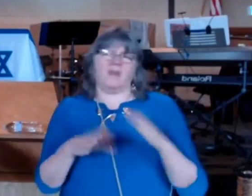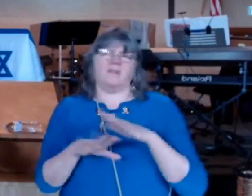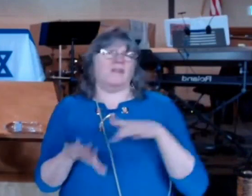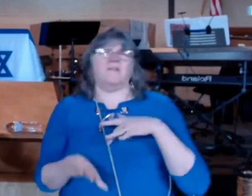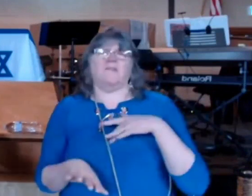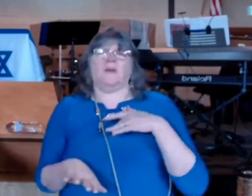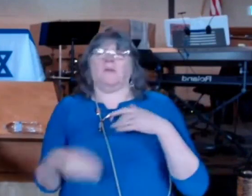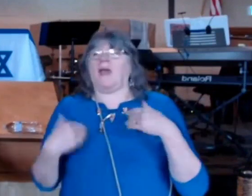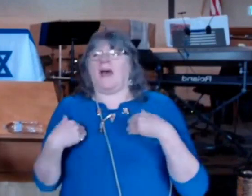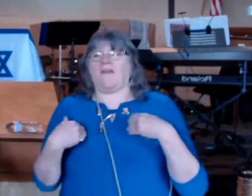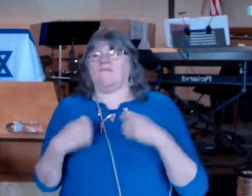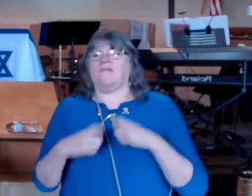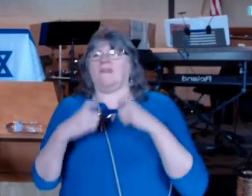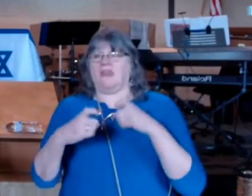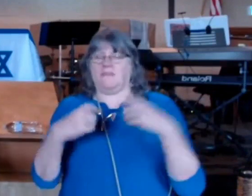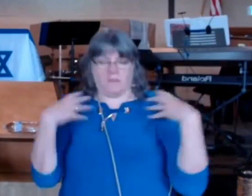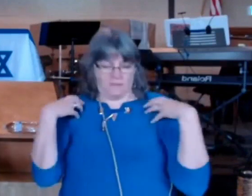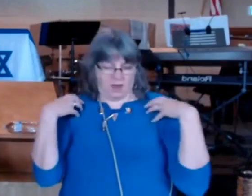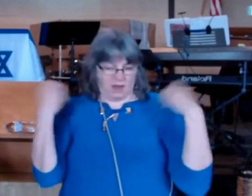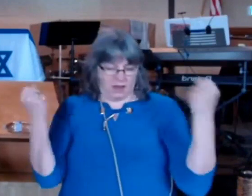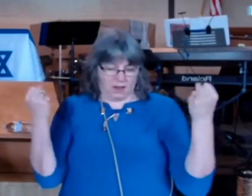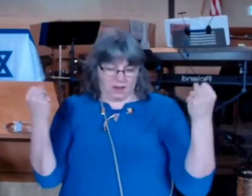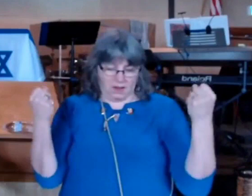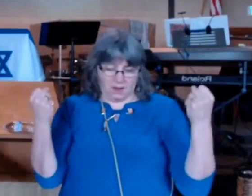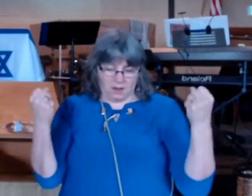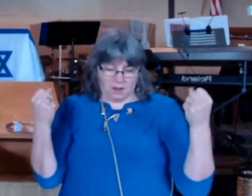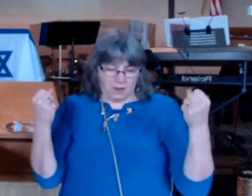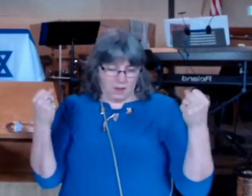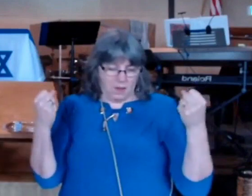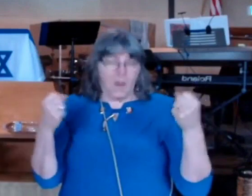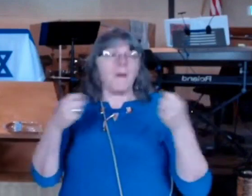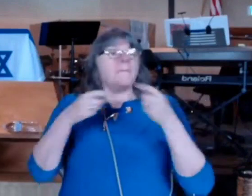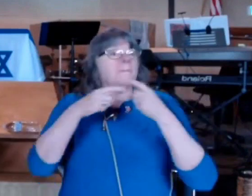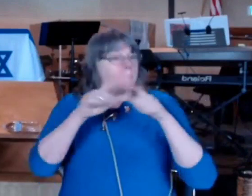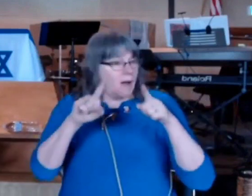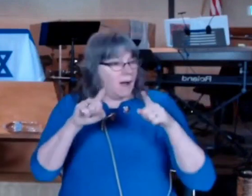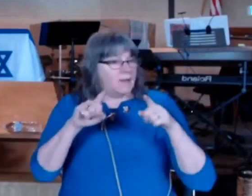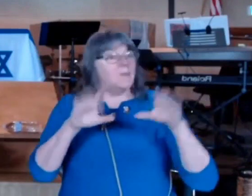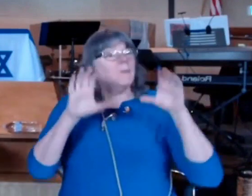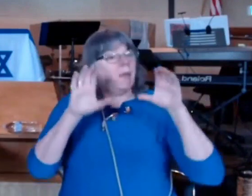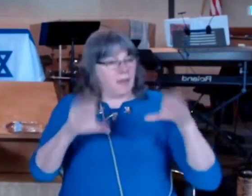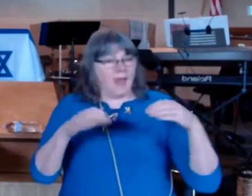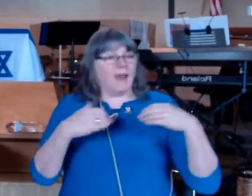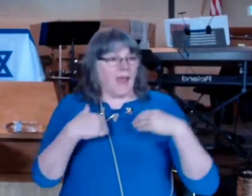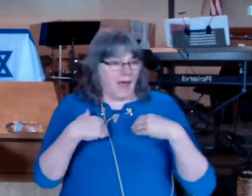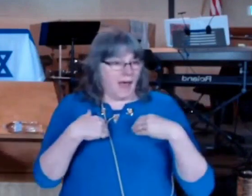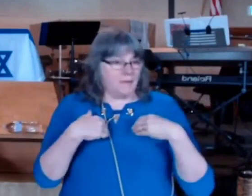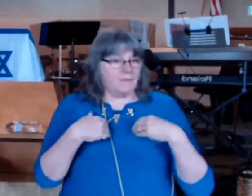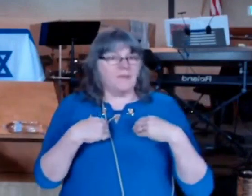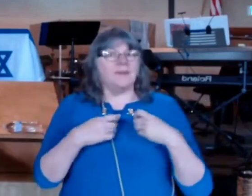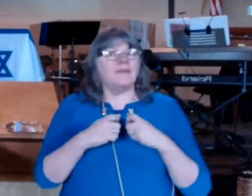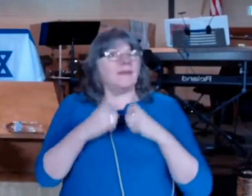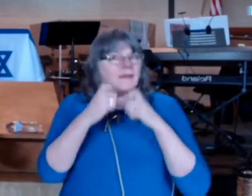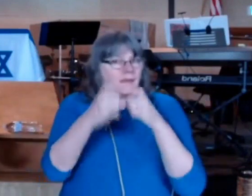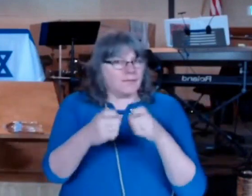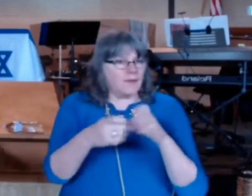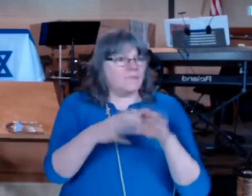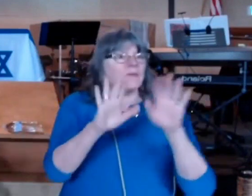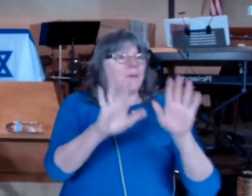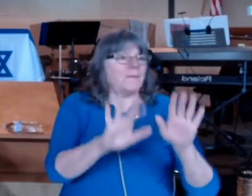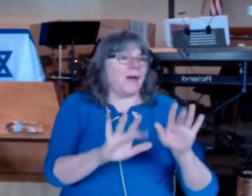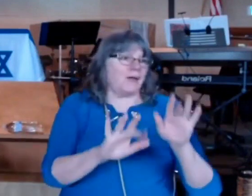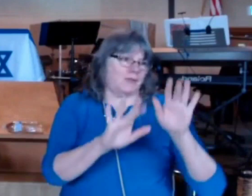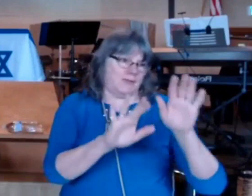we may not feel like we have the gifts of healing you know that everybody is going to come to try to be touched by the shadow and they're going to heal